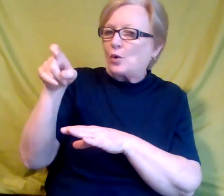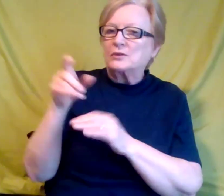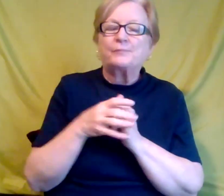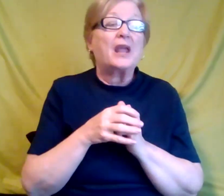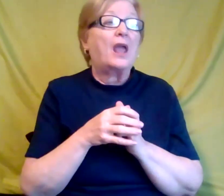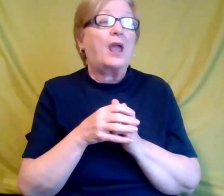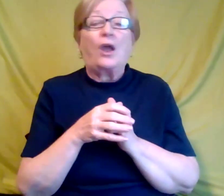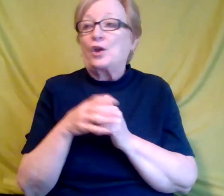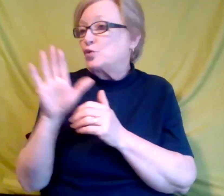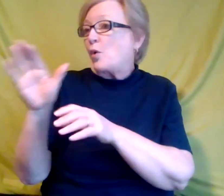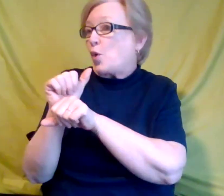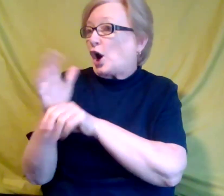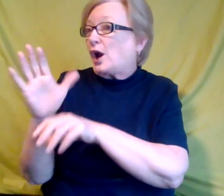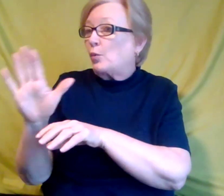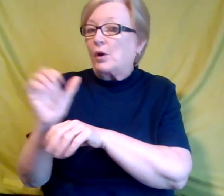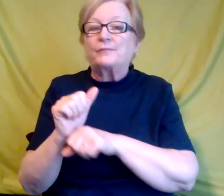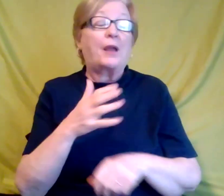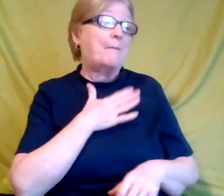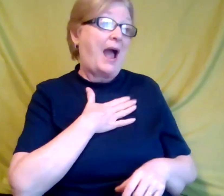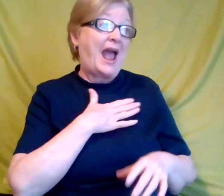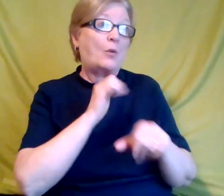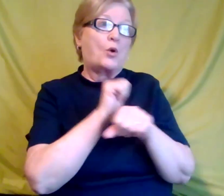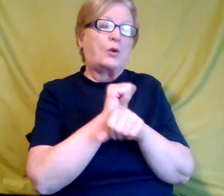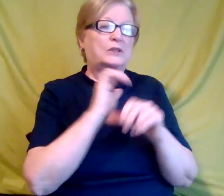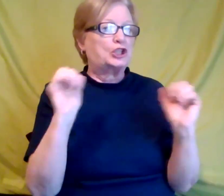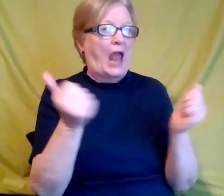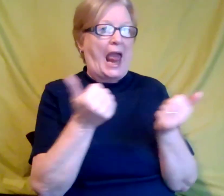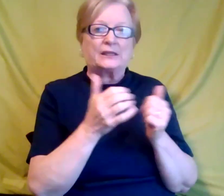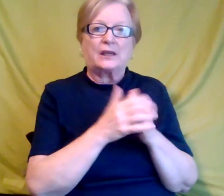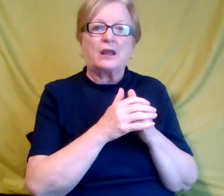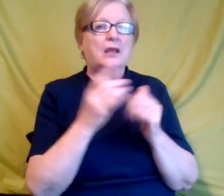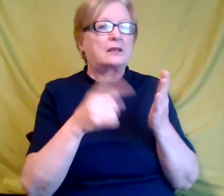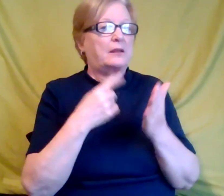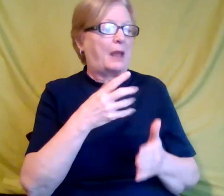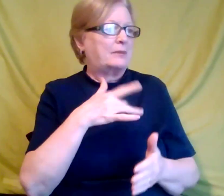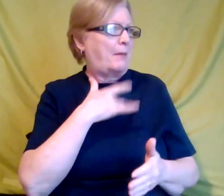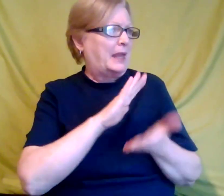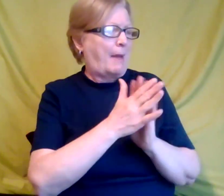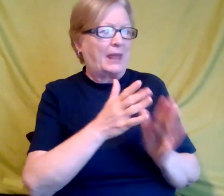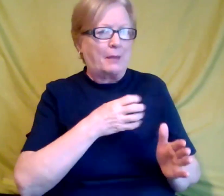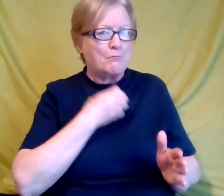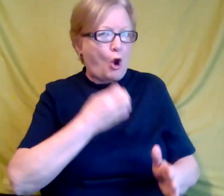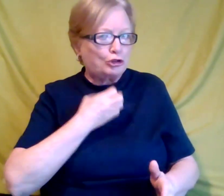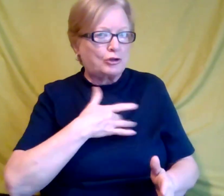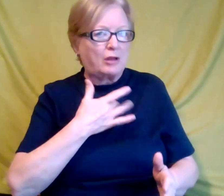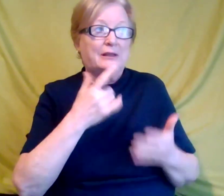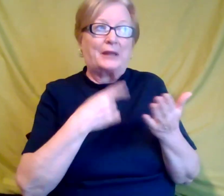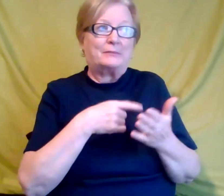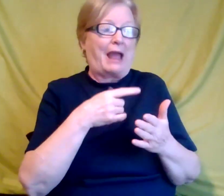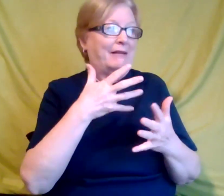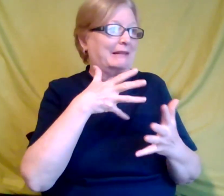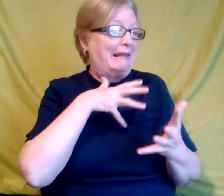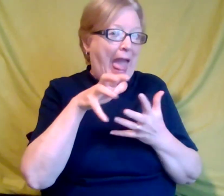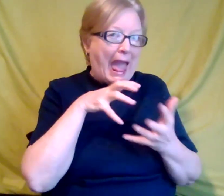journey, uh, was challenging. Um, sometimes I get emotional over it. Sometimes I laugh about it. Um,